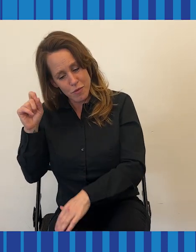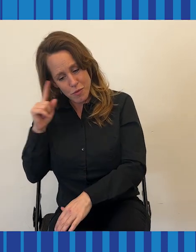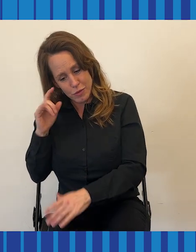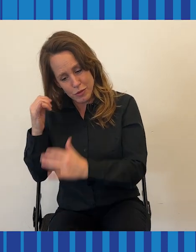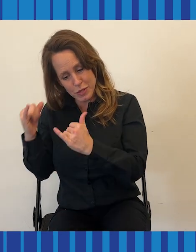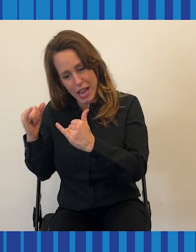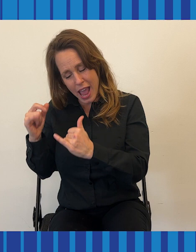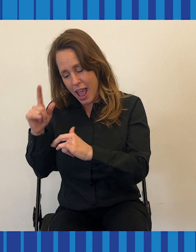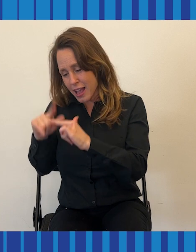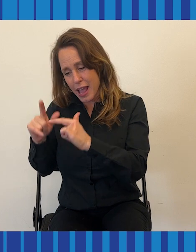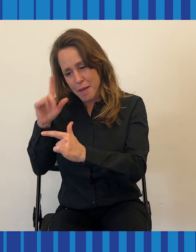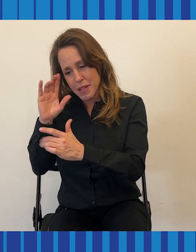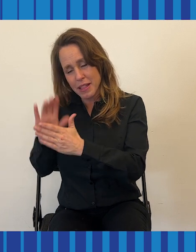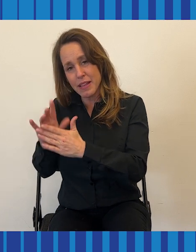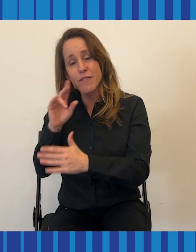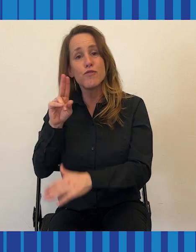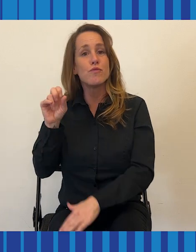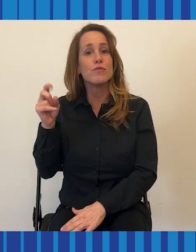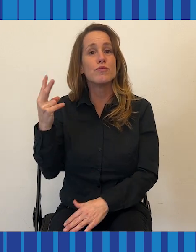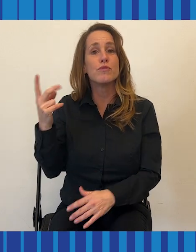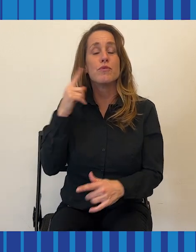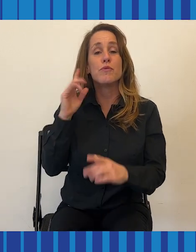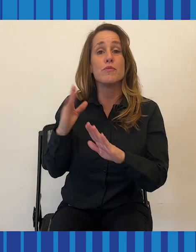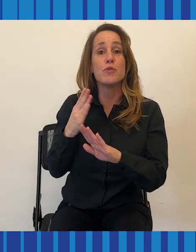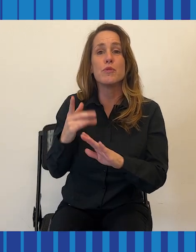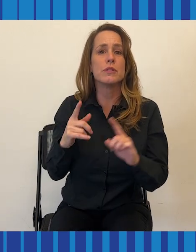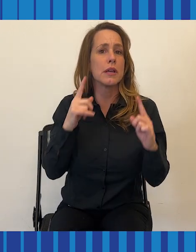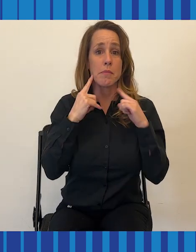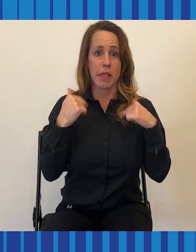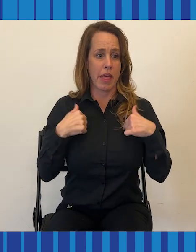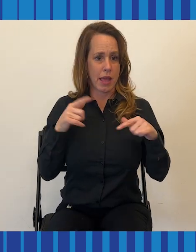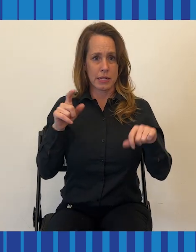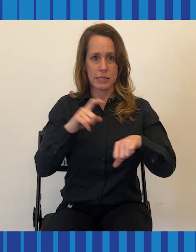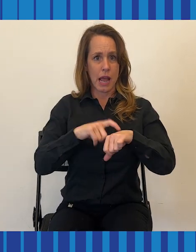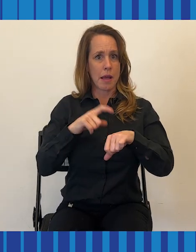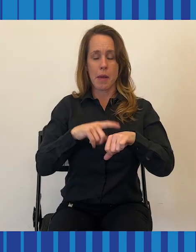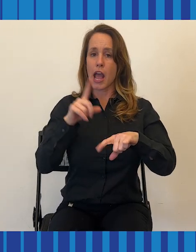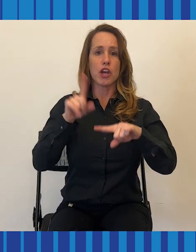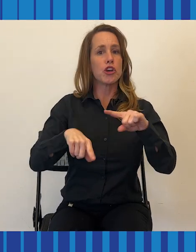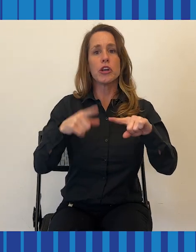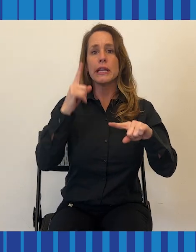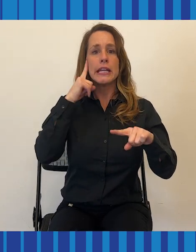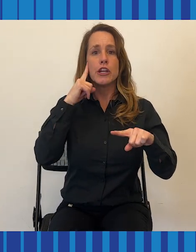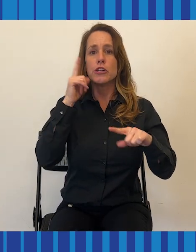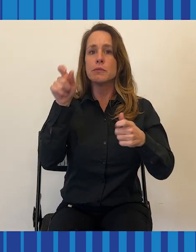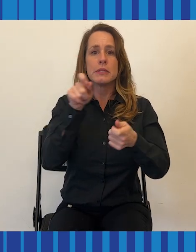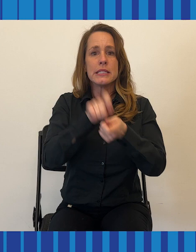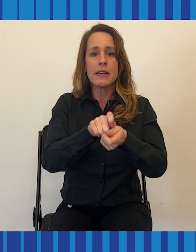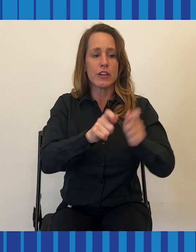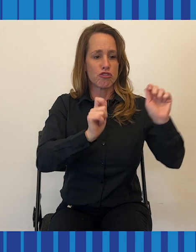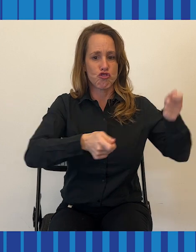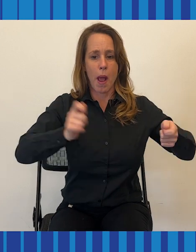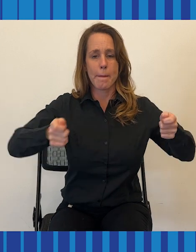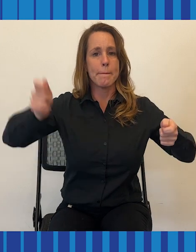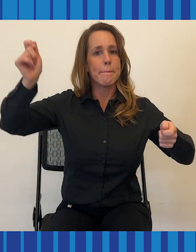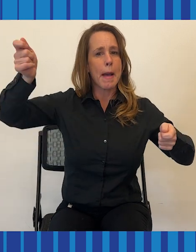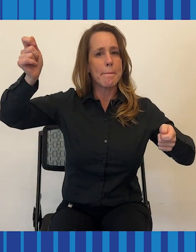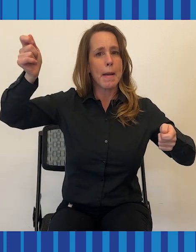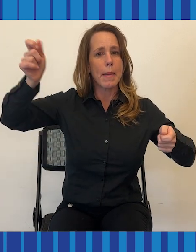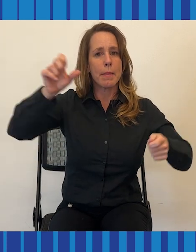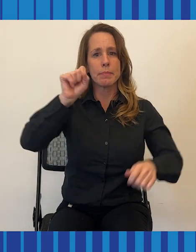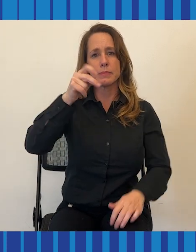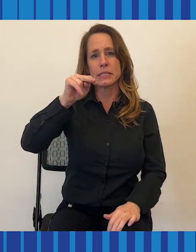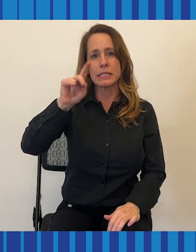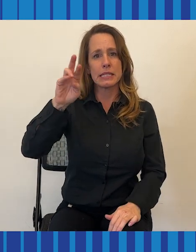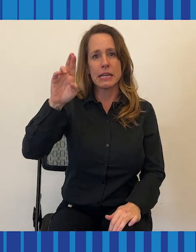I always hear the beat, but I did not hear cymbals, some snare, things